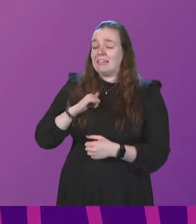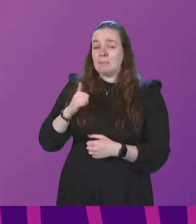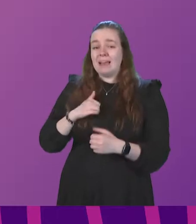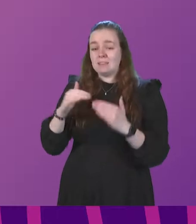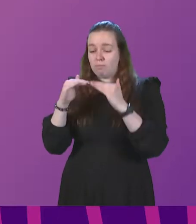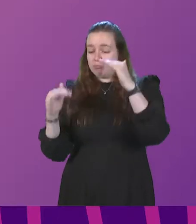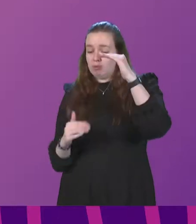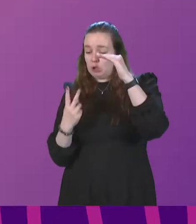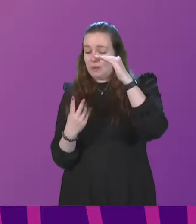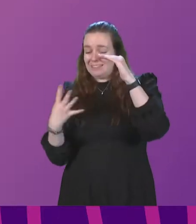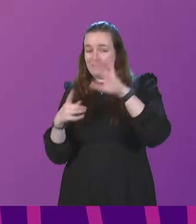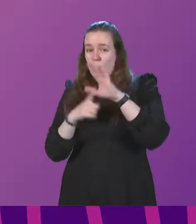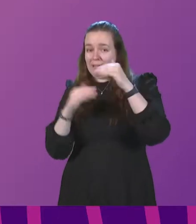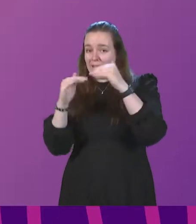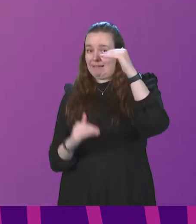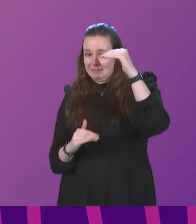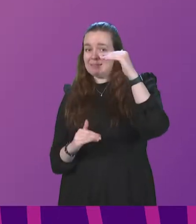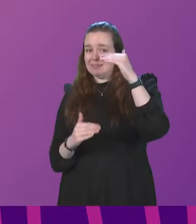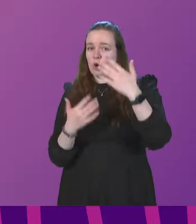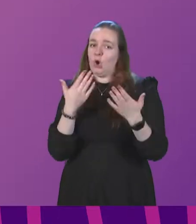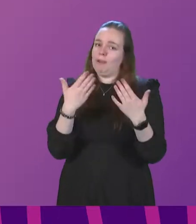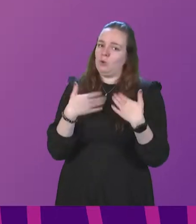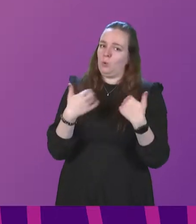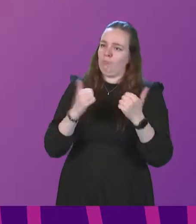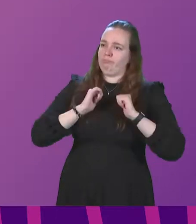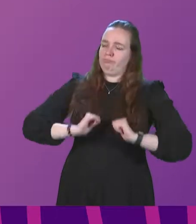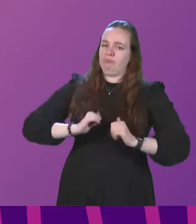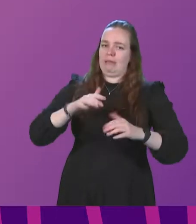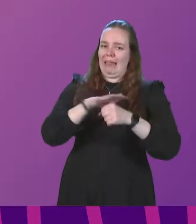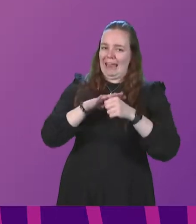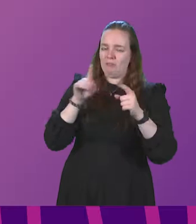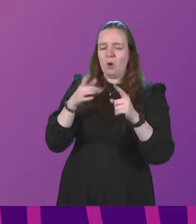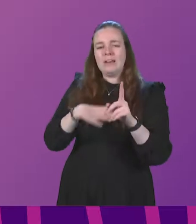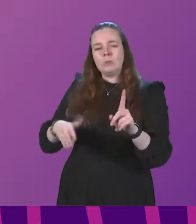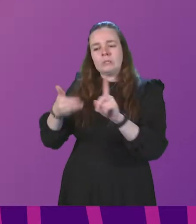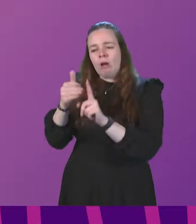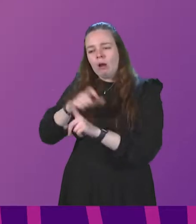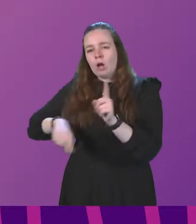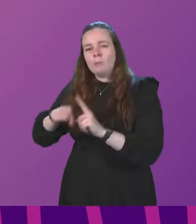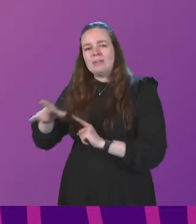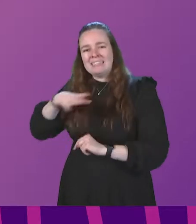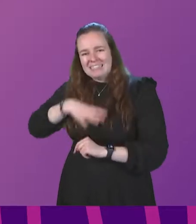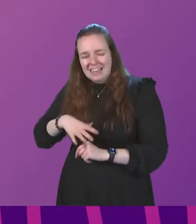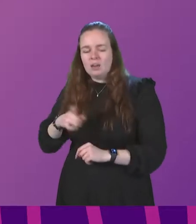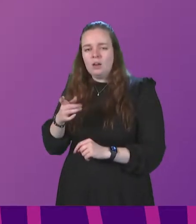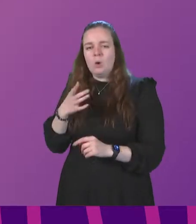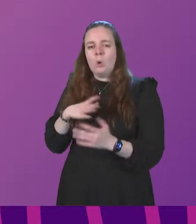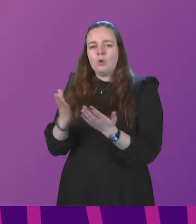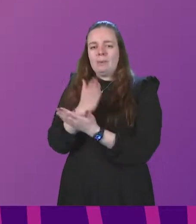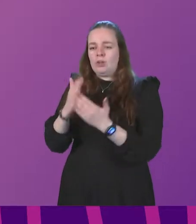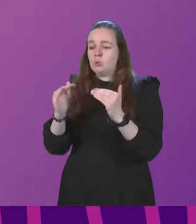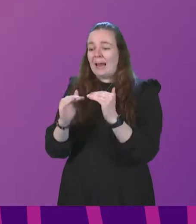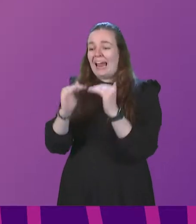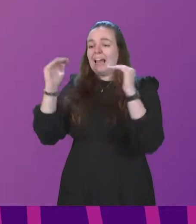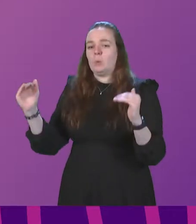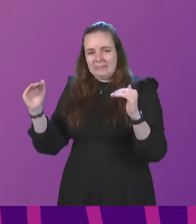than in our least deprived areas. By targeting our actions to areas and communities most in need, we will seek to ensure equity in our